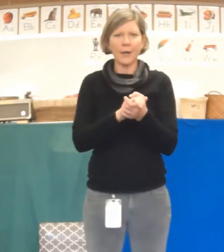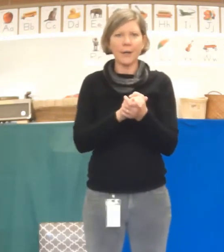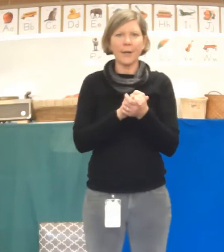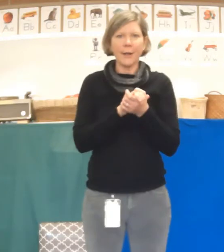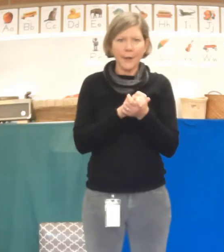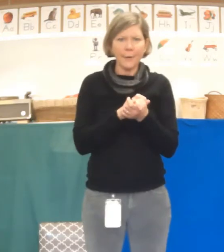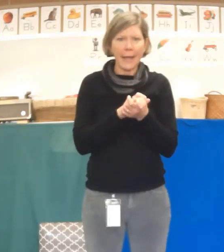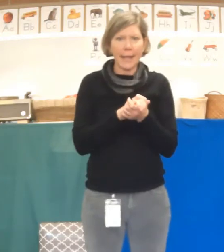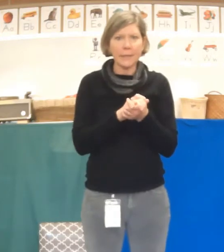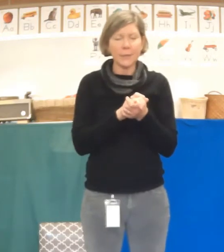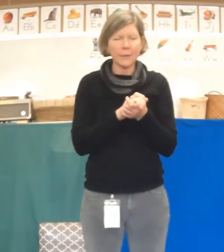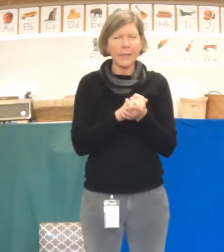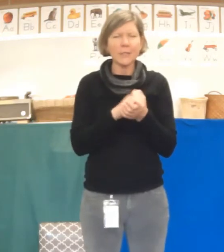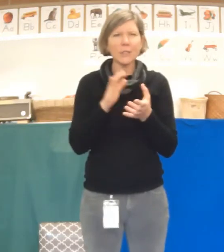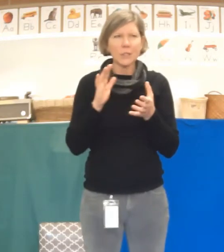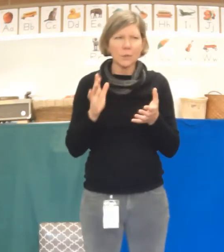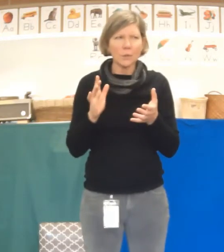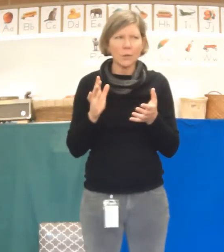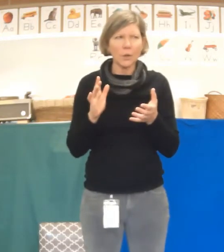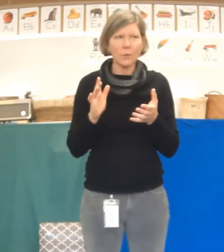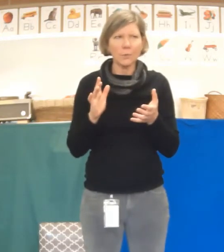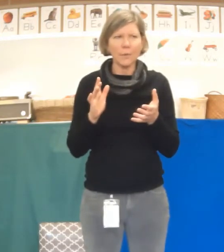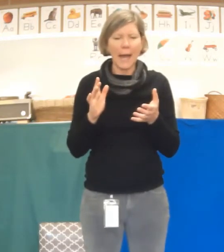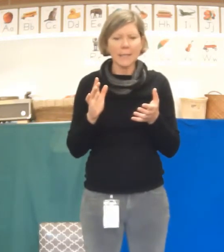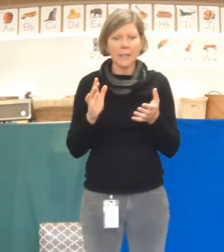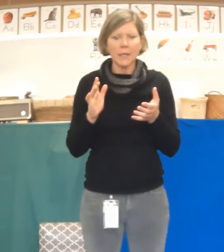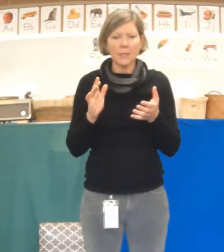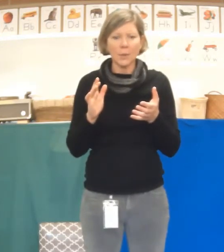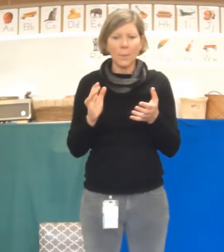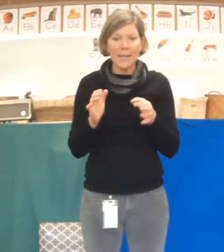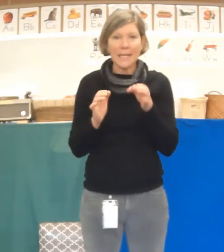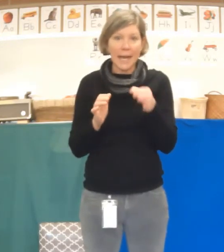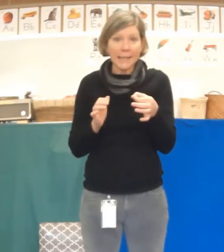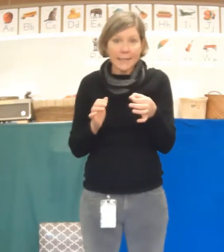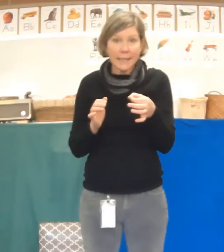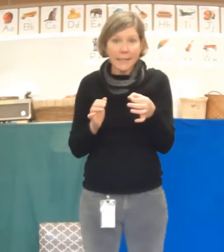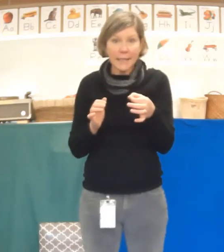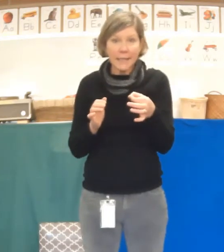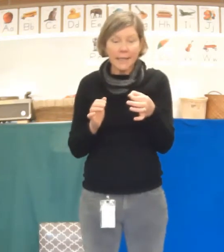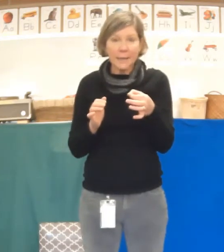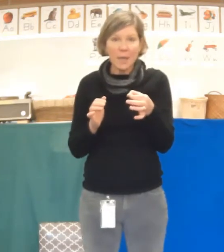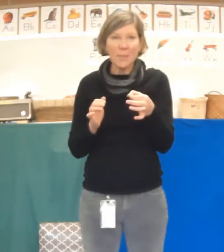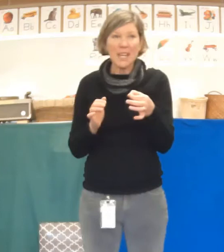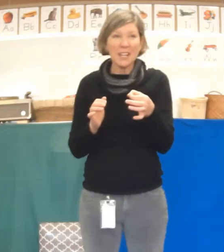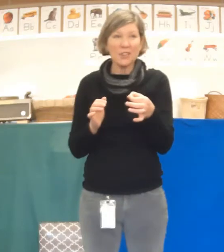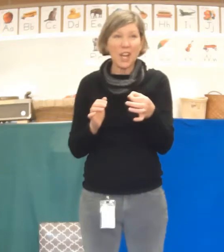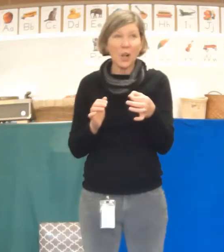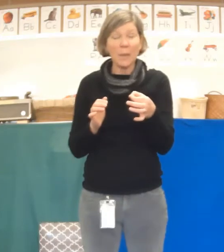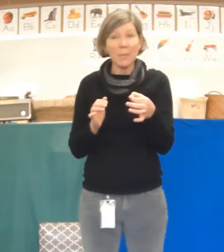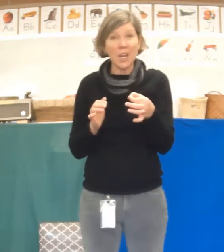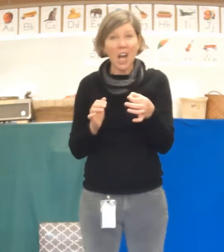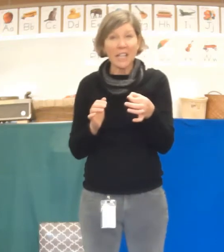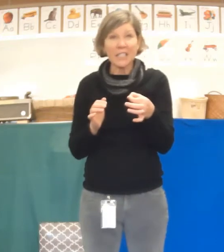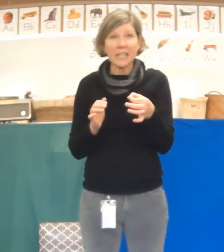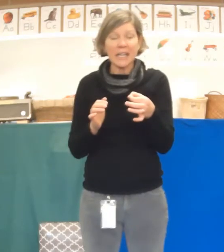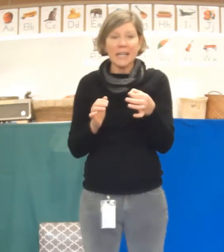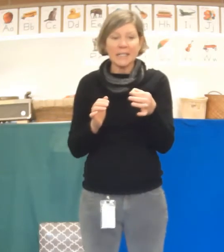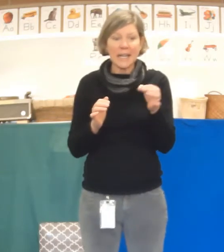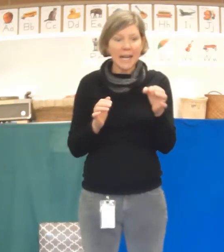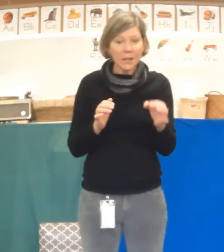Okay, so let's just go through that. So a peanut, maybe in a shell, maybe not. Sat on